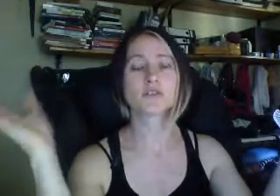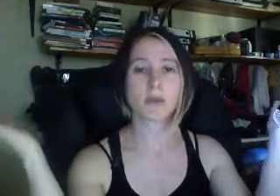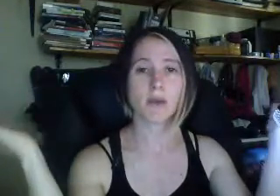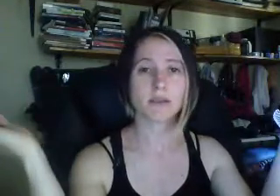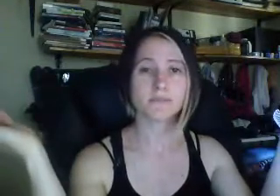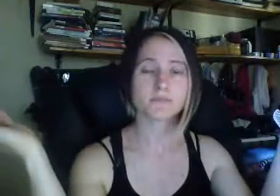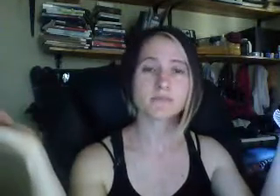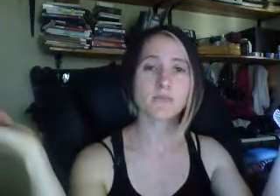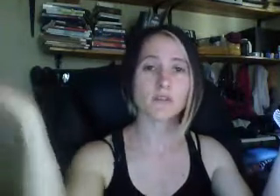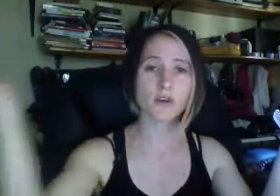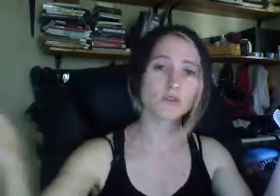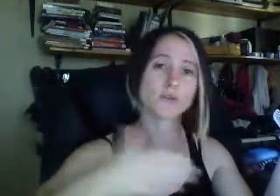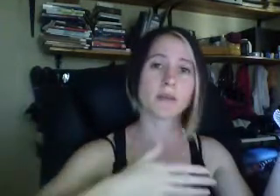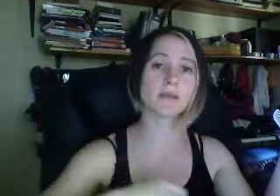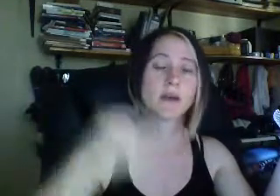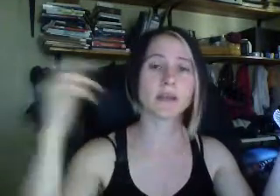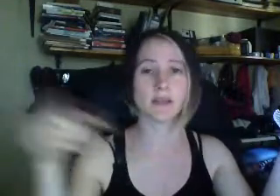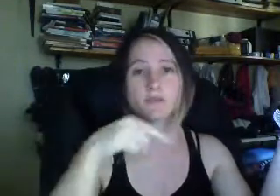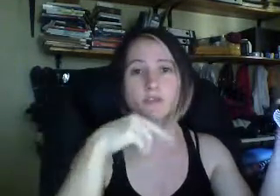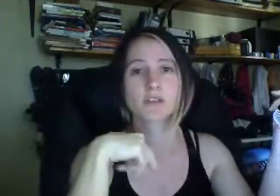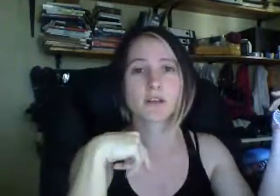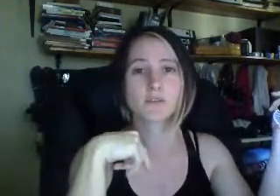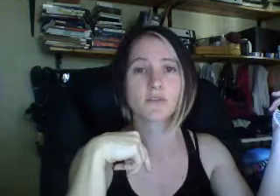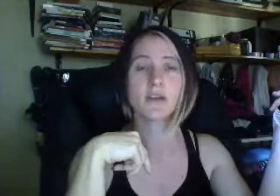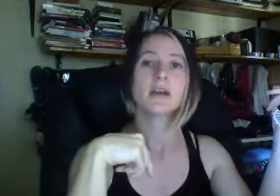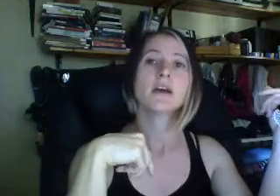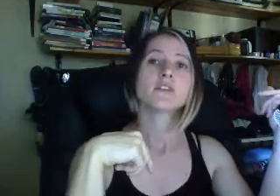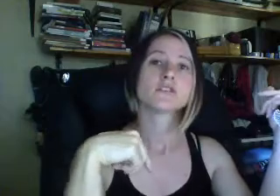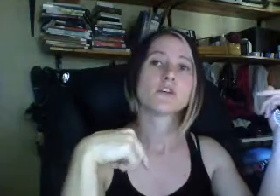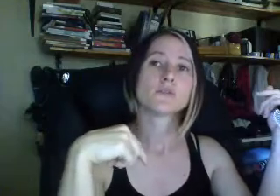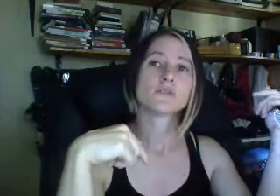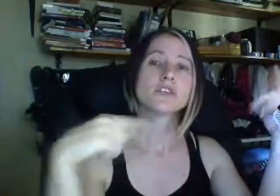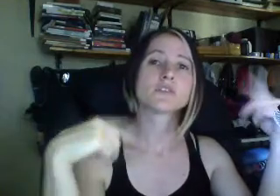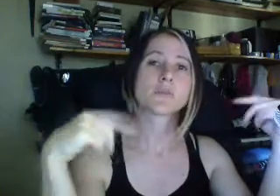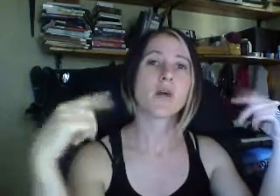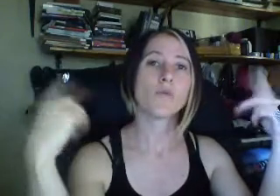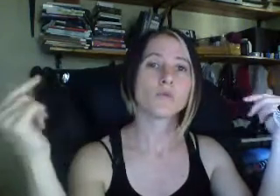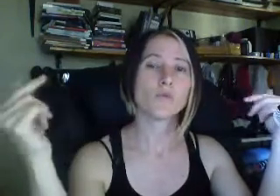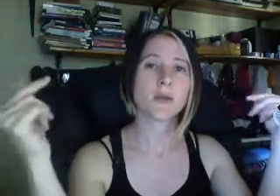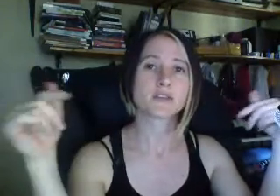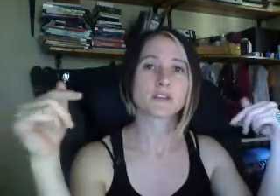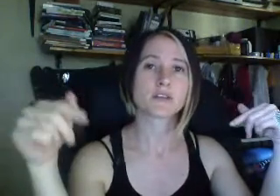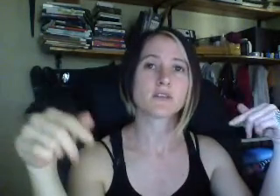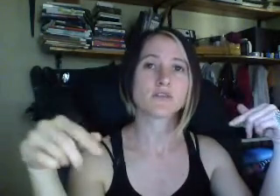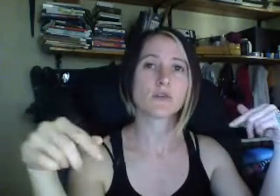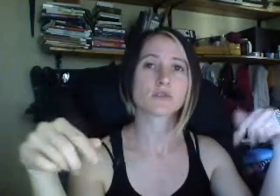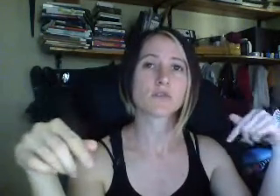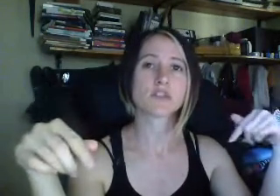to make money, for those who are making money, and for herself. So she is now more and more placing herself in roles, where